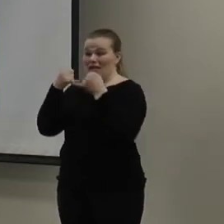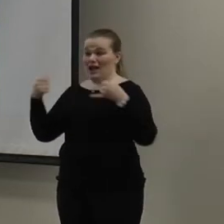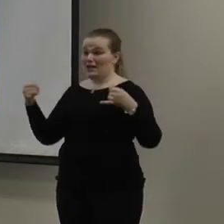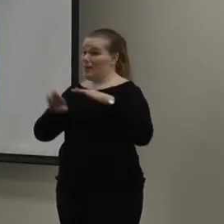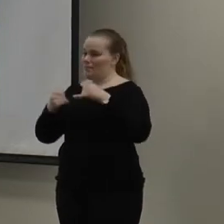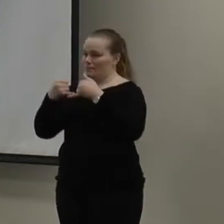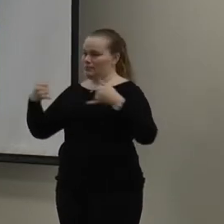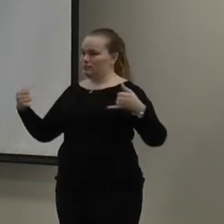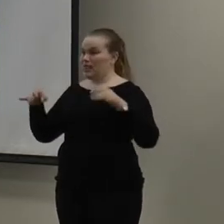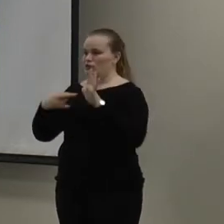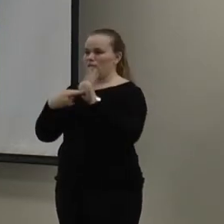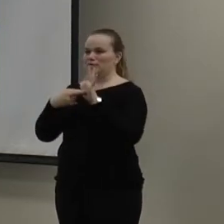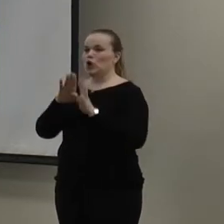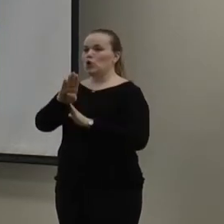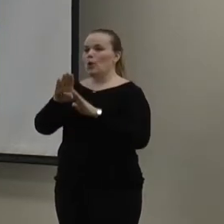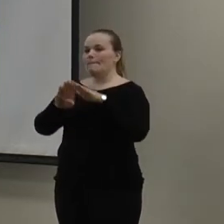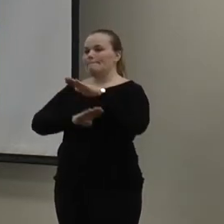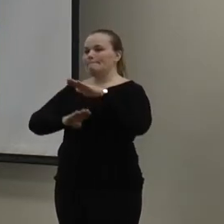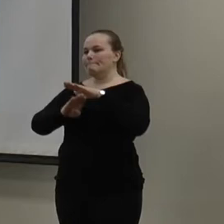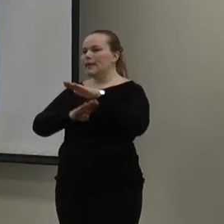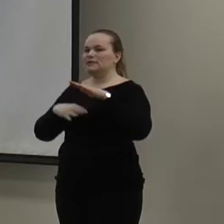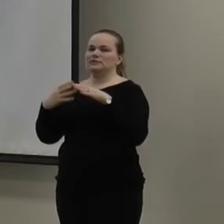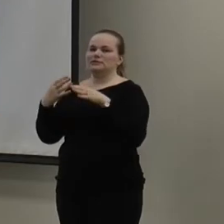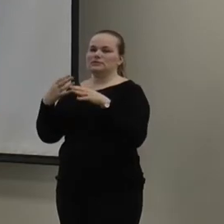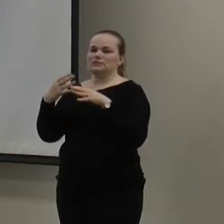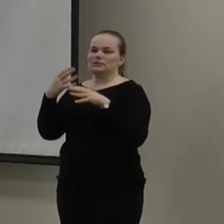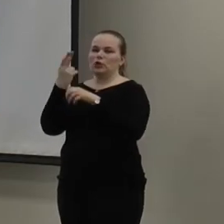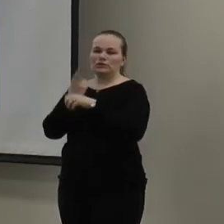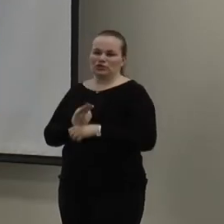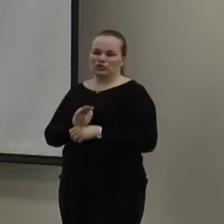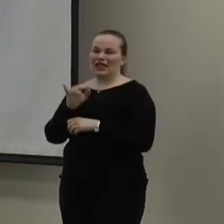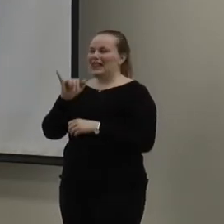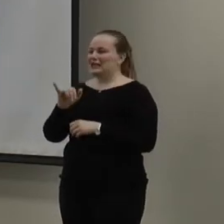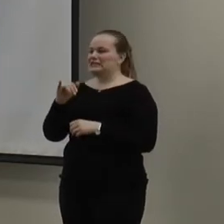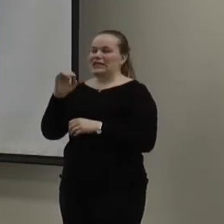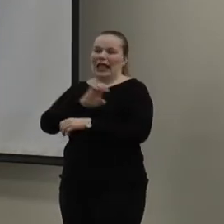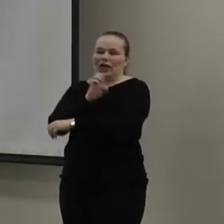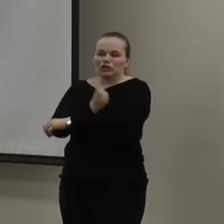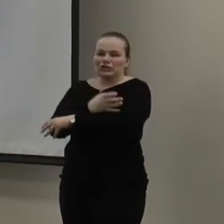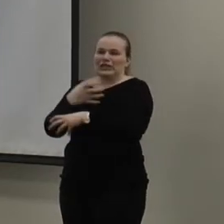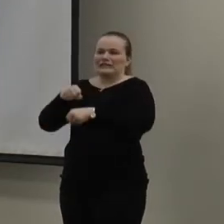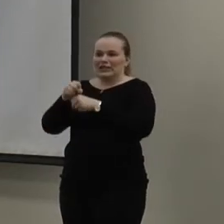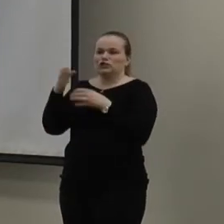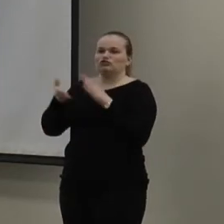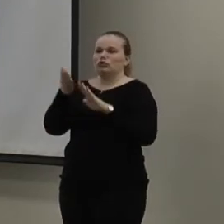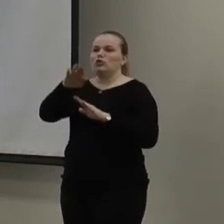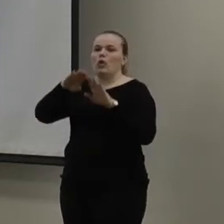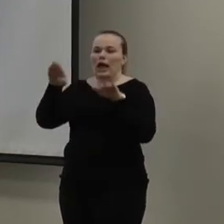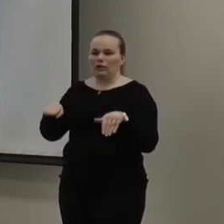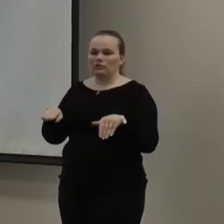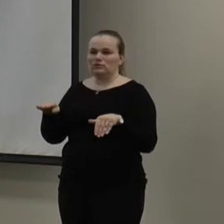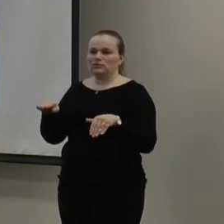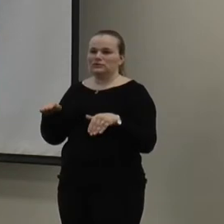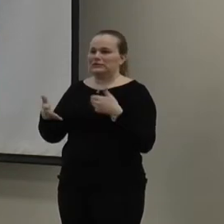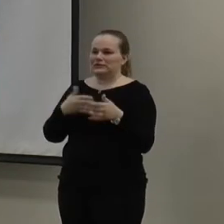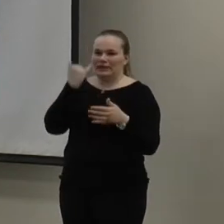bottom, that represents your base load consumption. And that is basically the energy that it takes to run your house, kind of whether